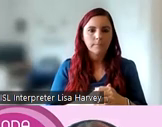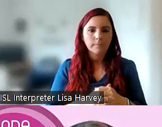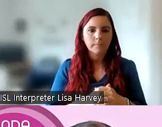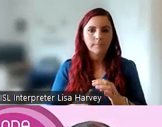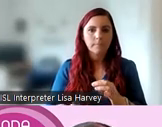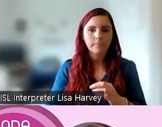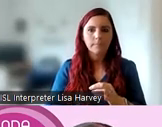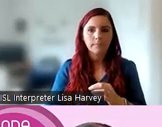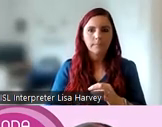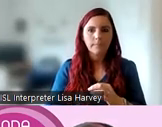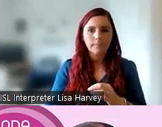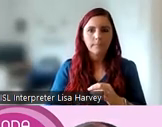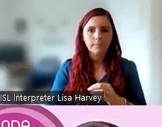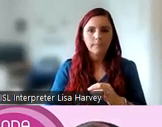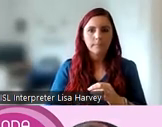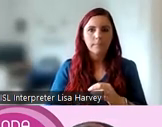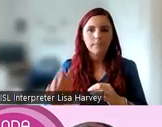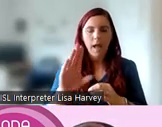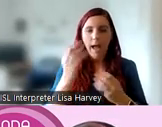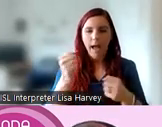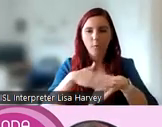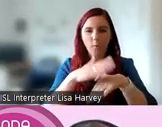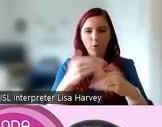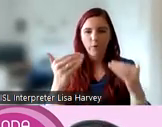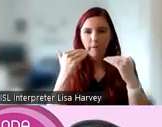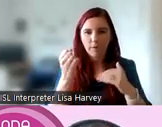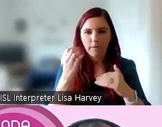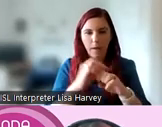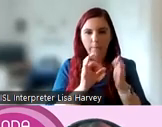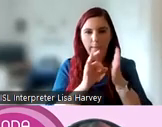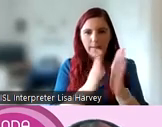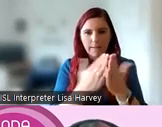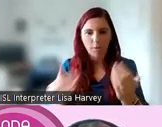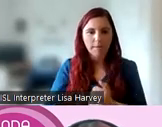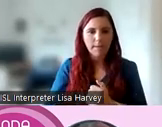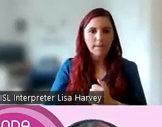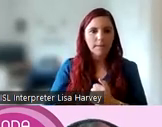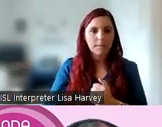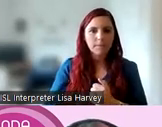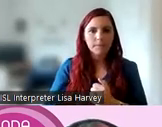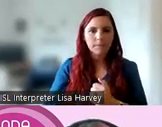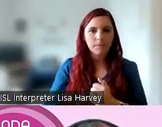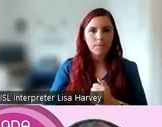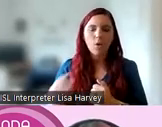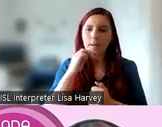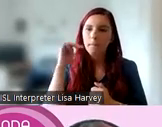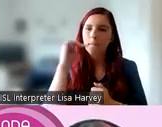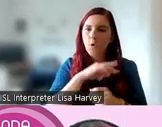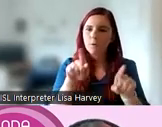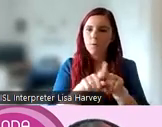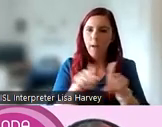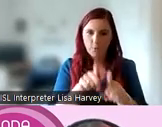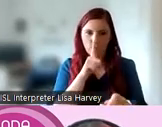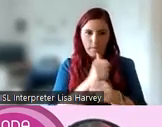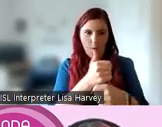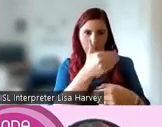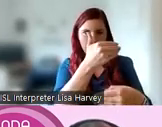Sorry, I should say as well, there is much more information on this in the guidance document as well. But I think it's also important to note the barriers that can